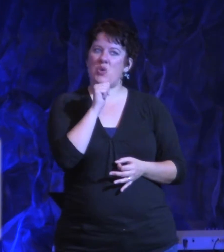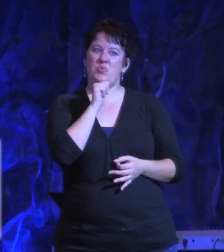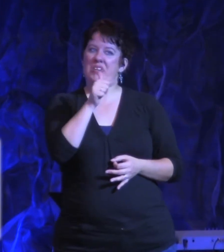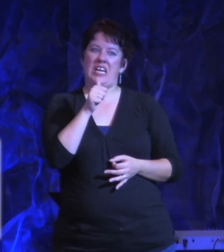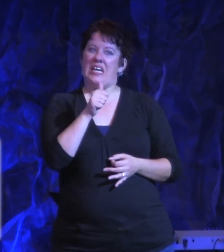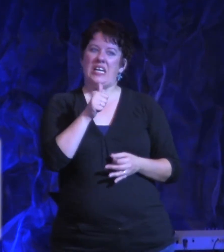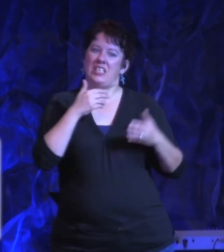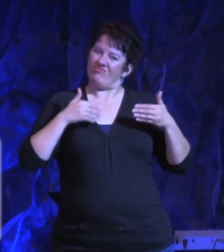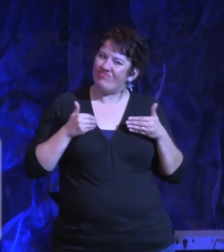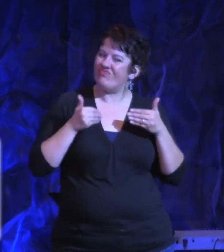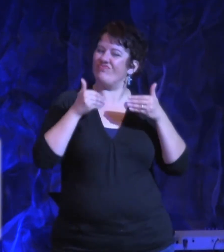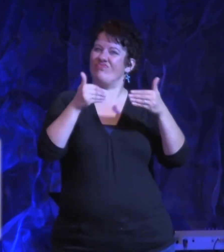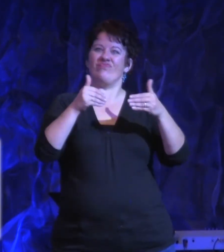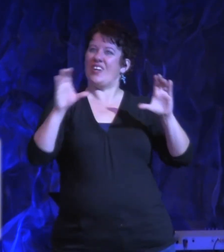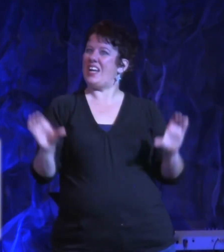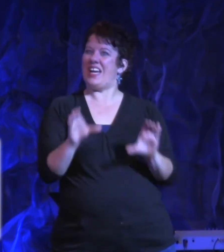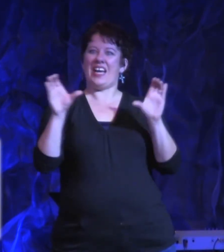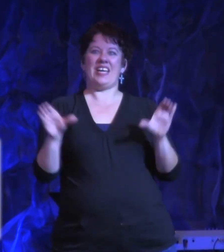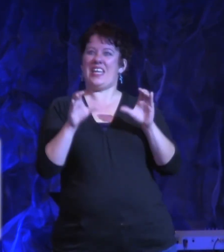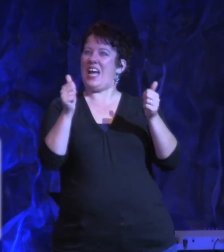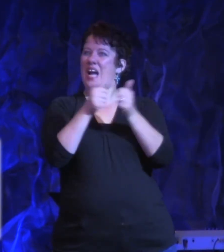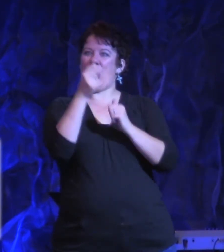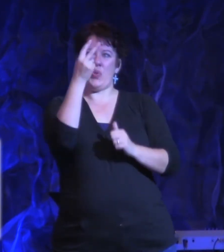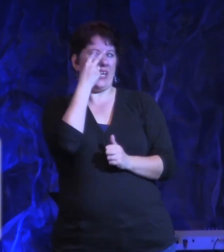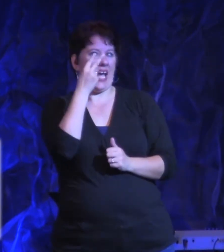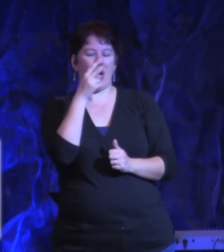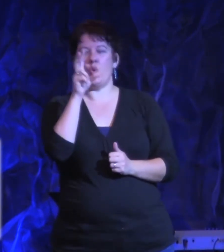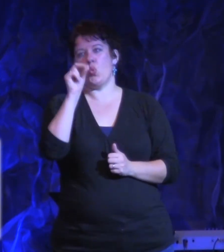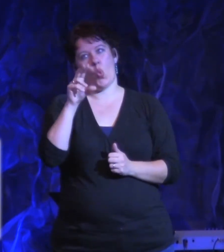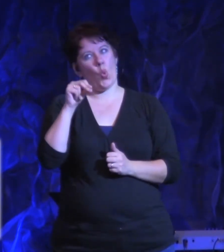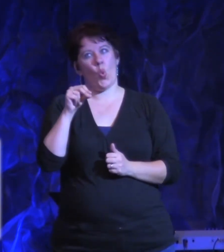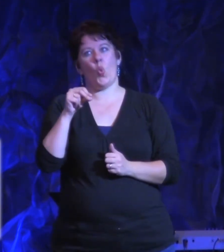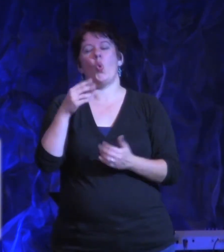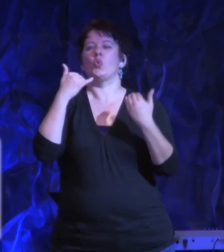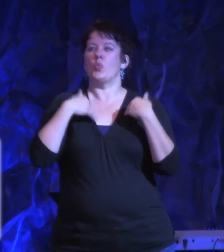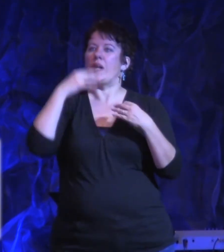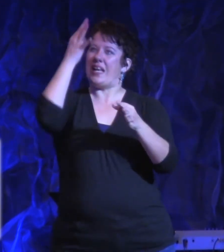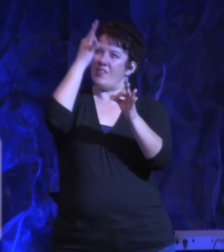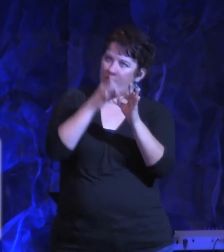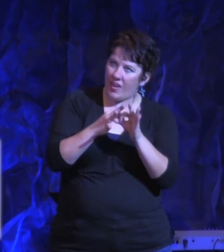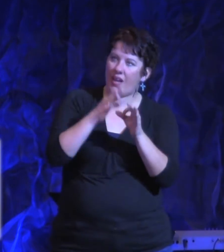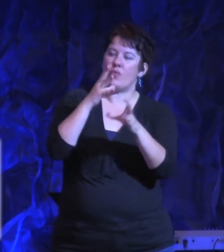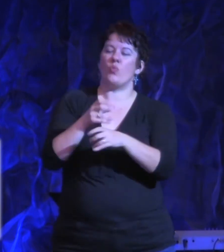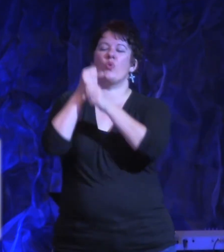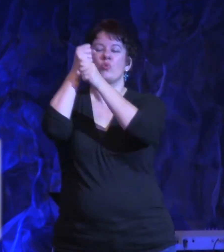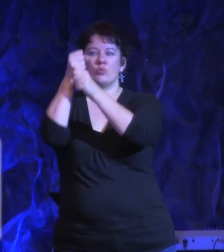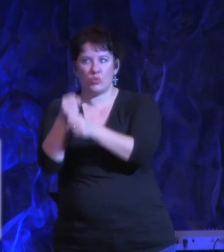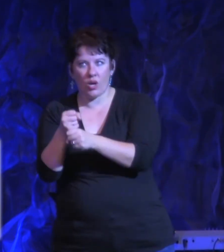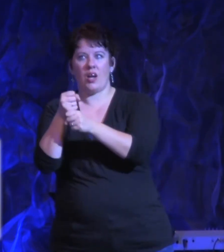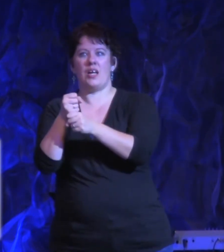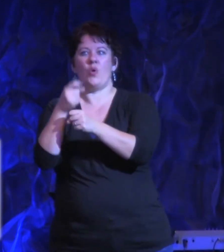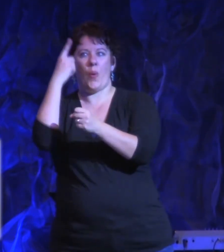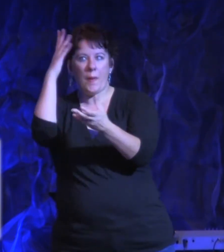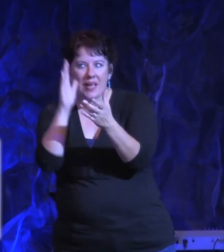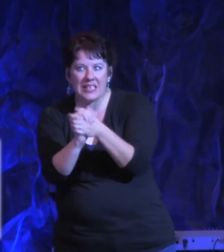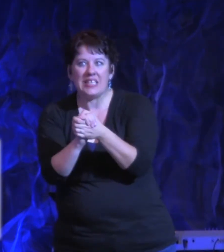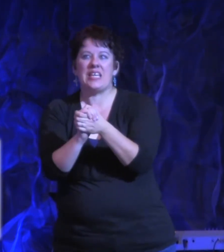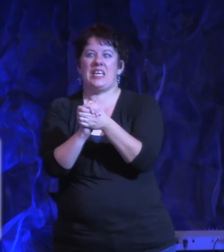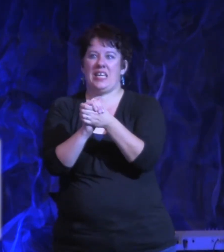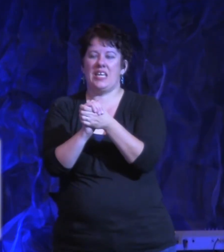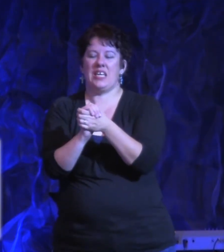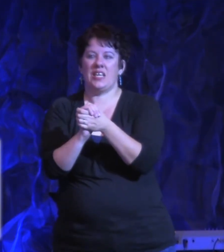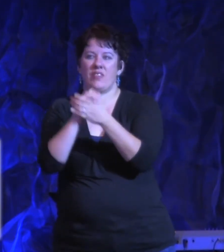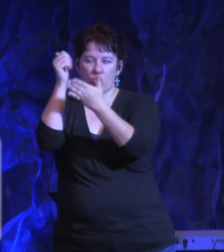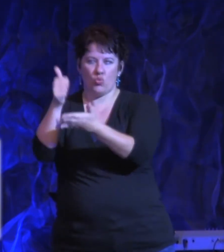doubt, but Lord, we're going to act in faith, we're going to act right now that Lord, that You're going to come through, You're going to provide for us in the name of Jesus. Lord, we